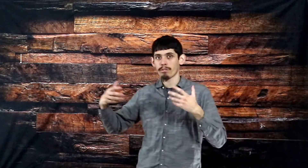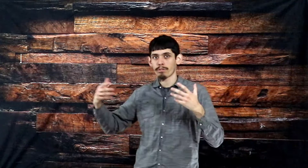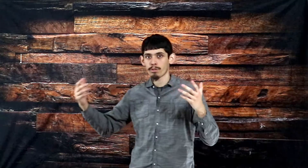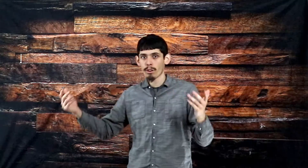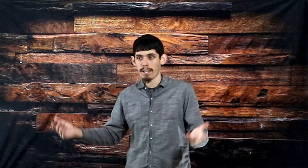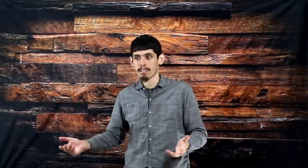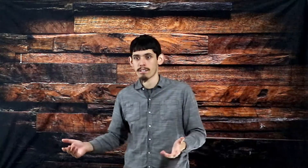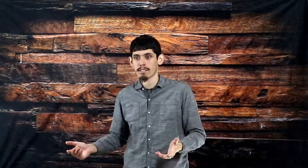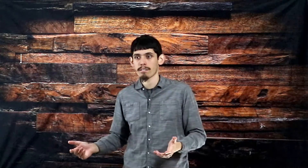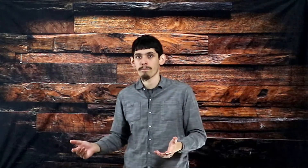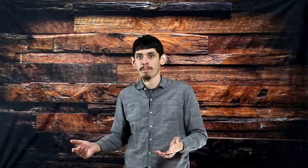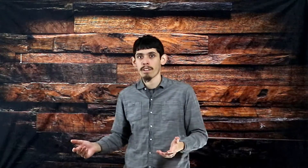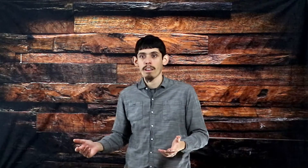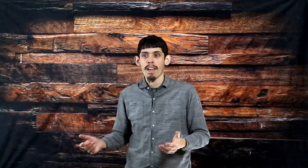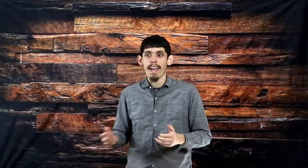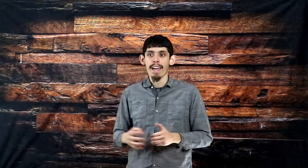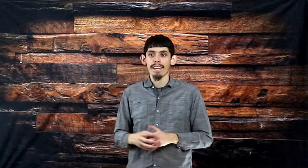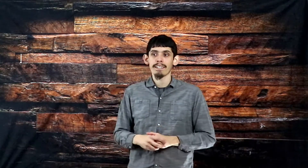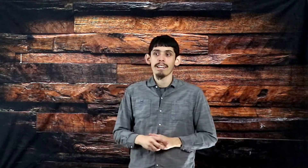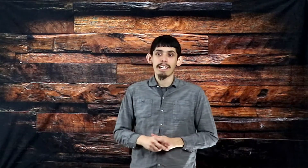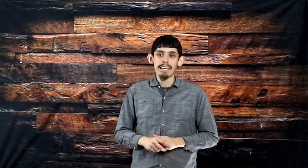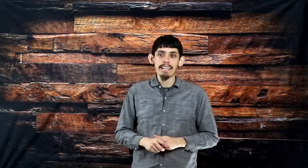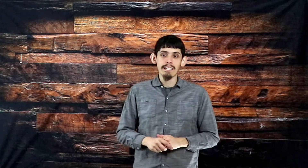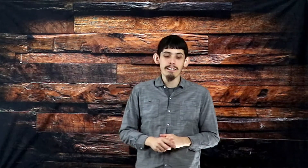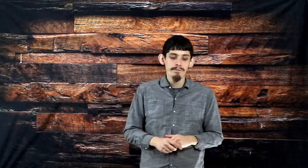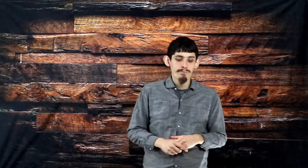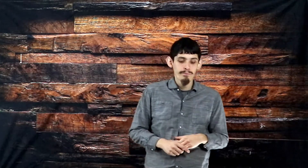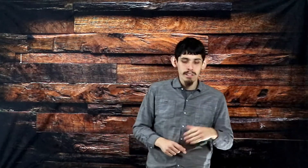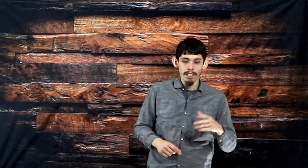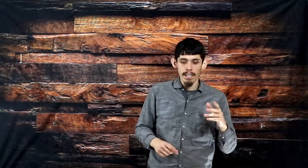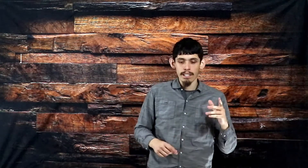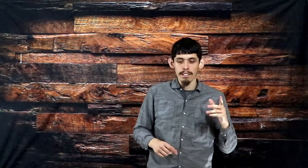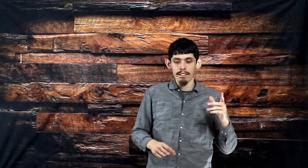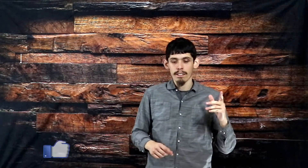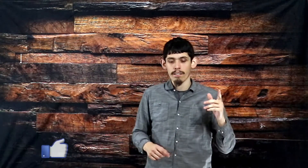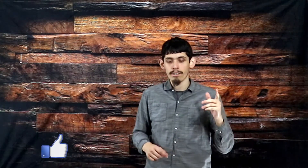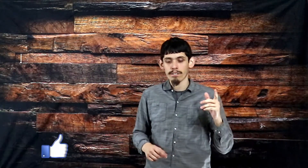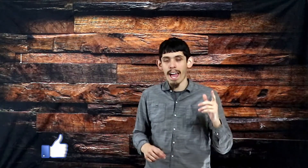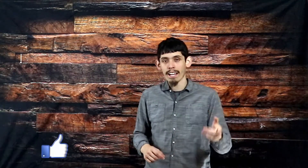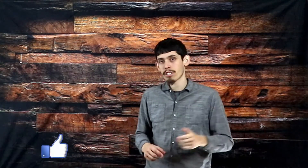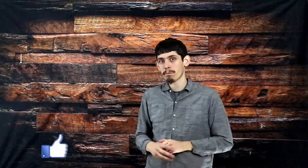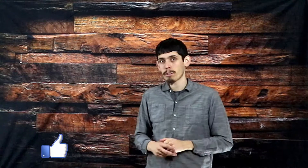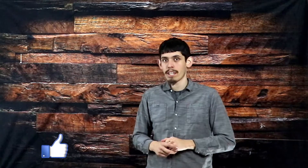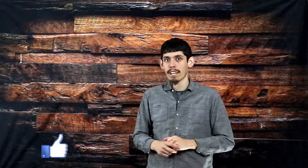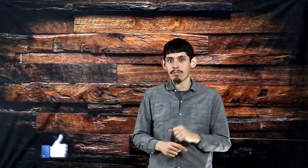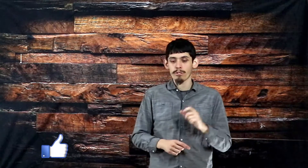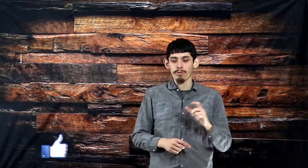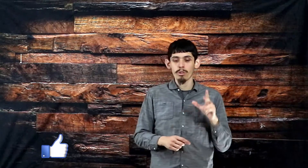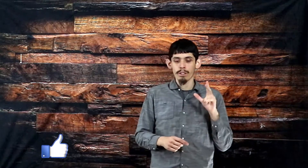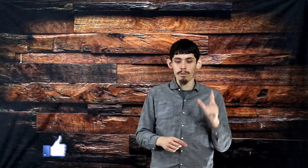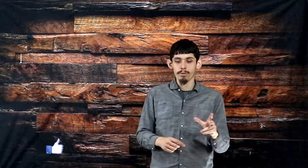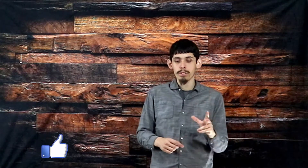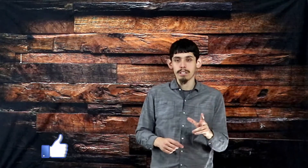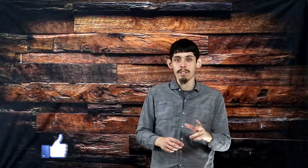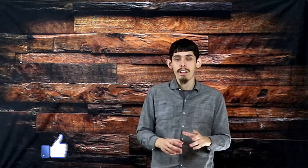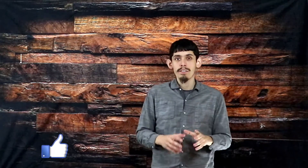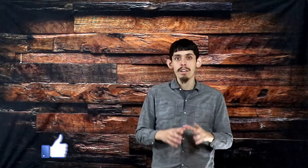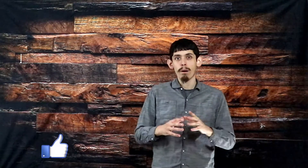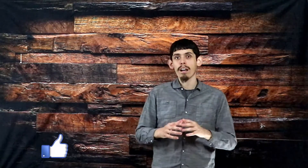Christ. And in Acts chapter 10 verse 43, the Apostle